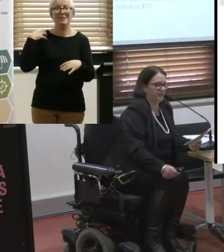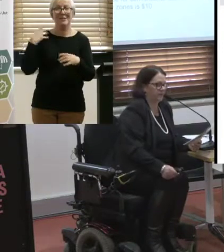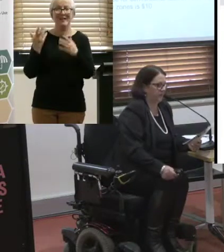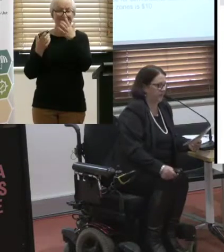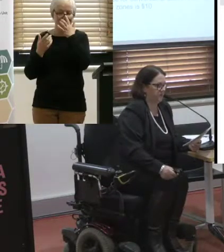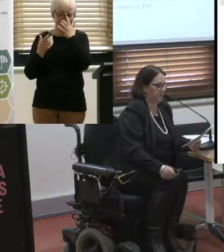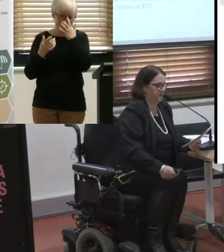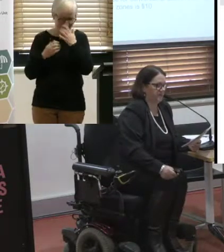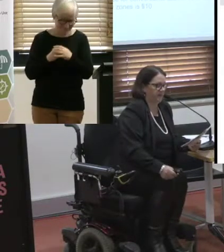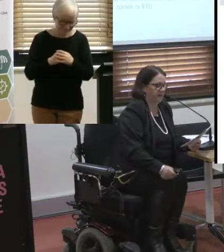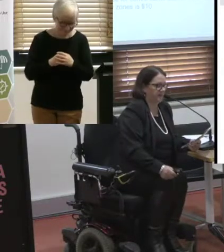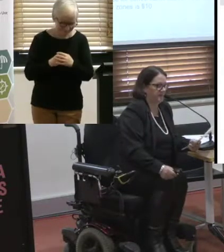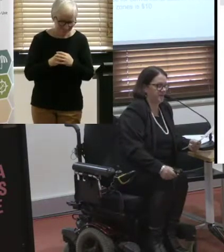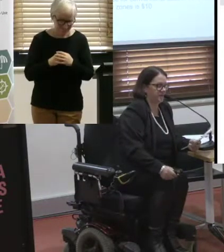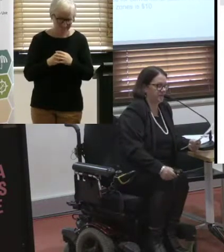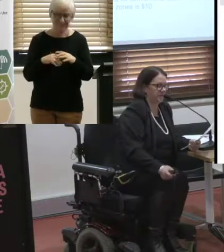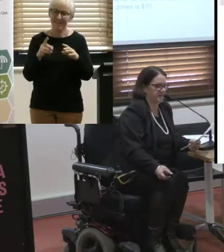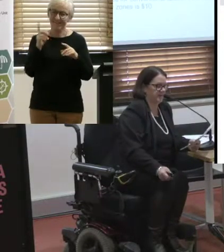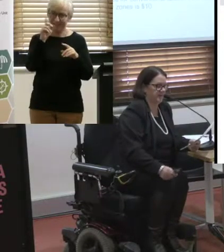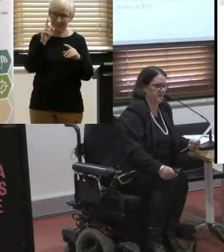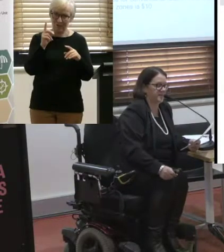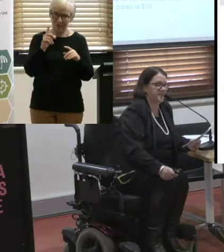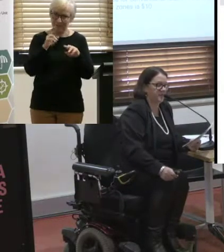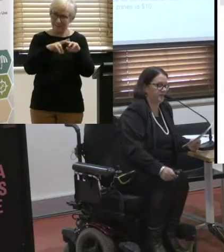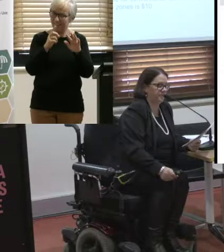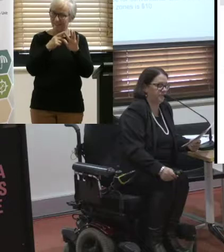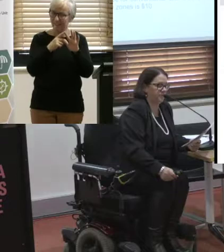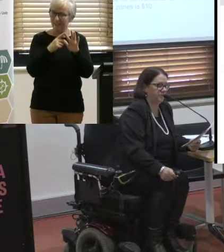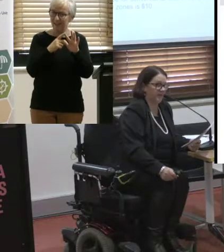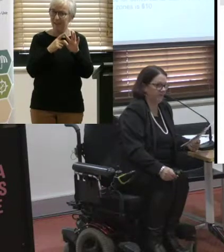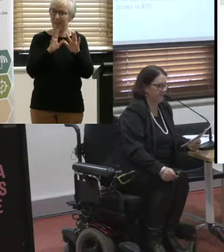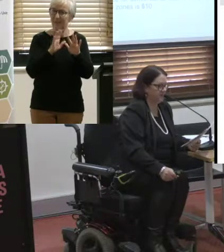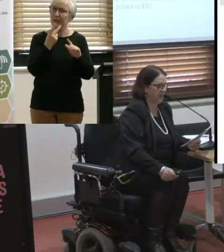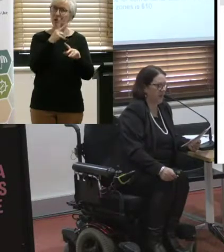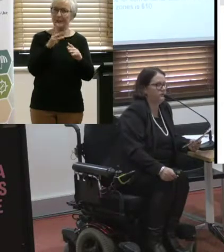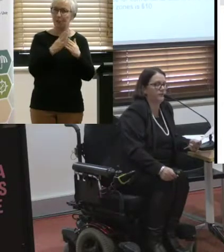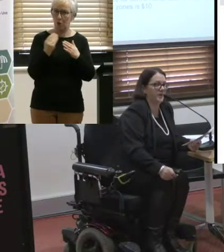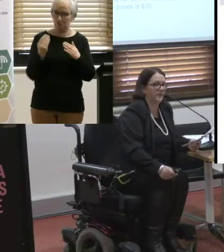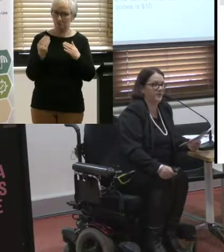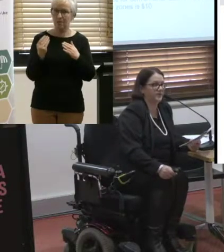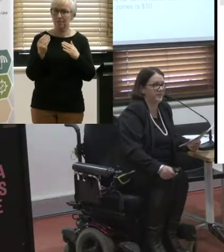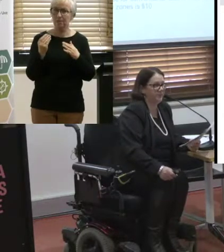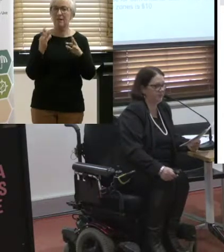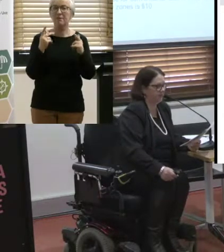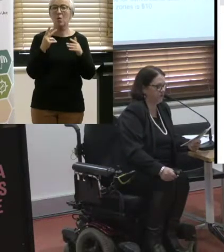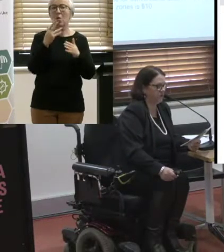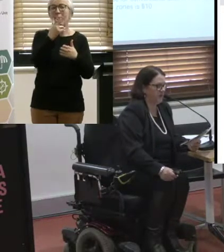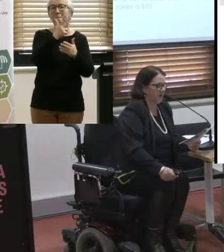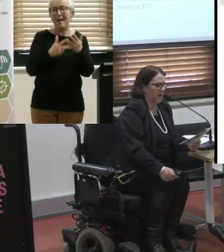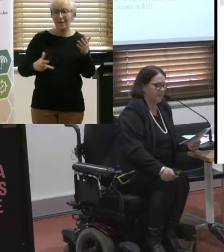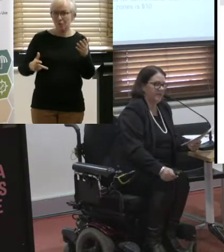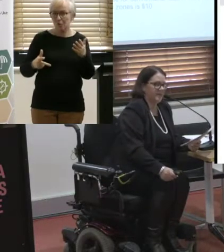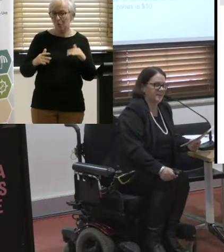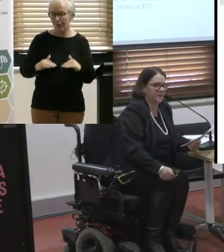Currently, our wheelchair fee is, for accessible taxis, $20 and for a partial lifting fee, which